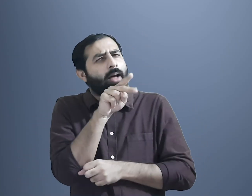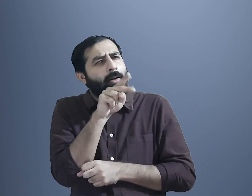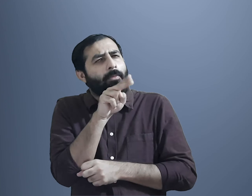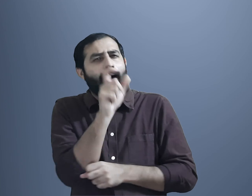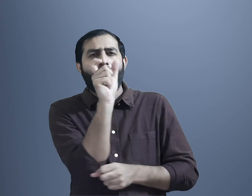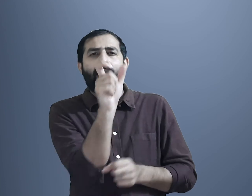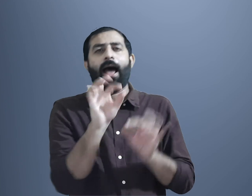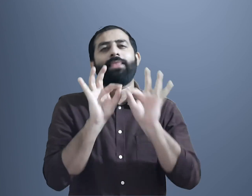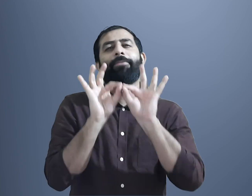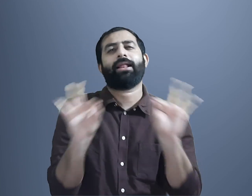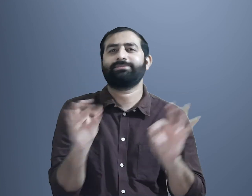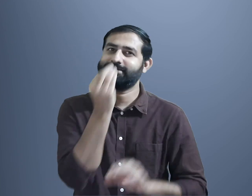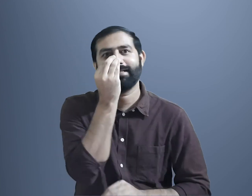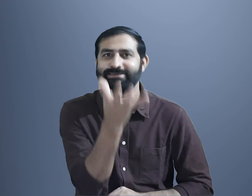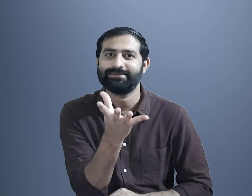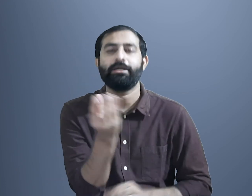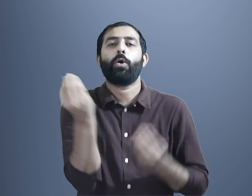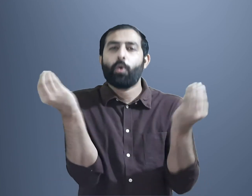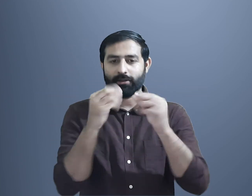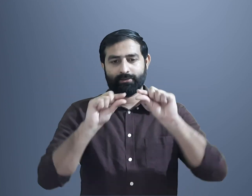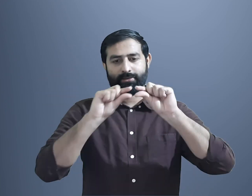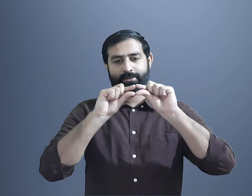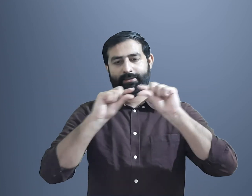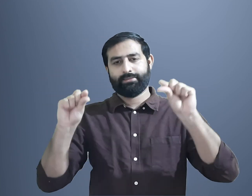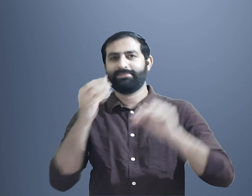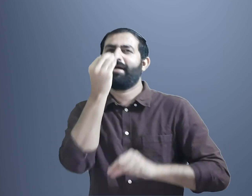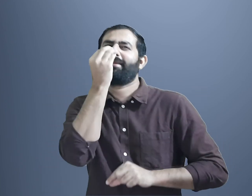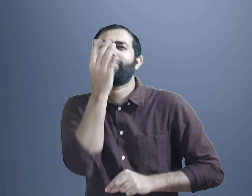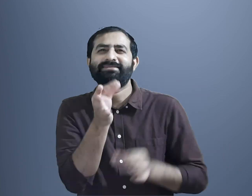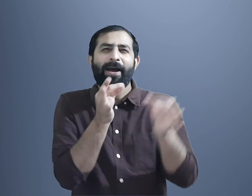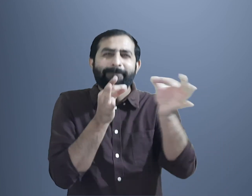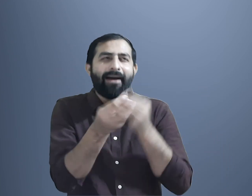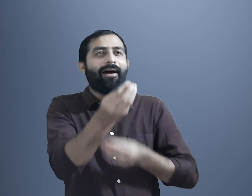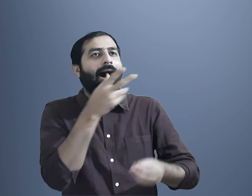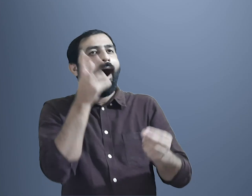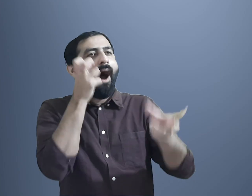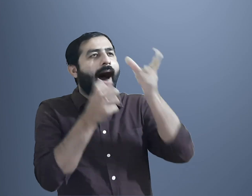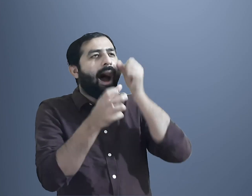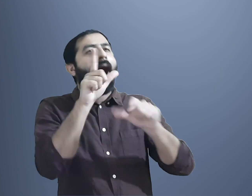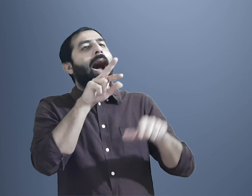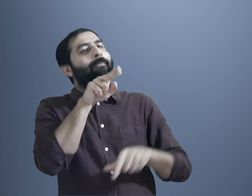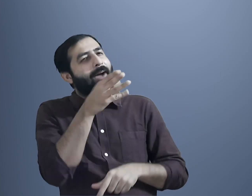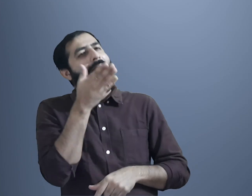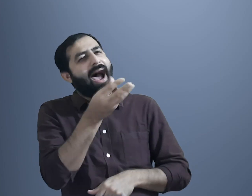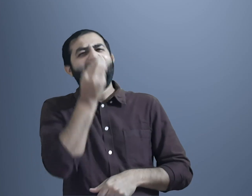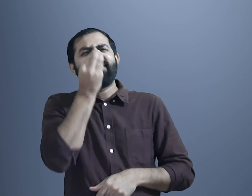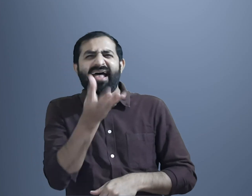simple. Then, they combine words to make simple sentences. The child keeps perceiving the meaning of the